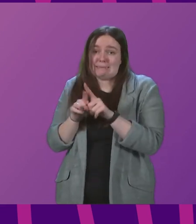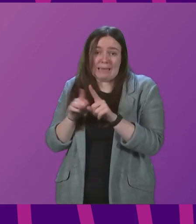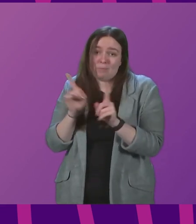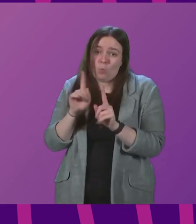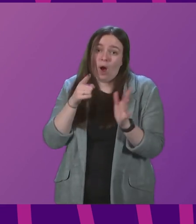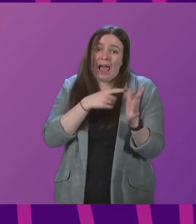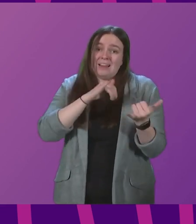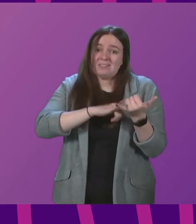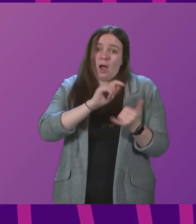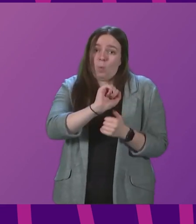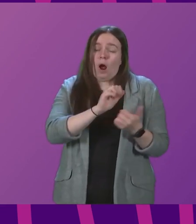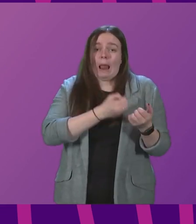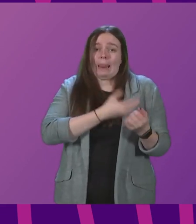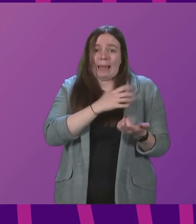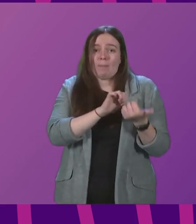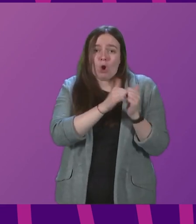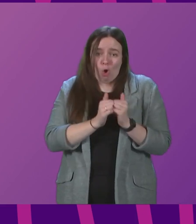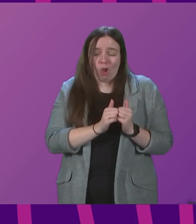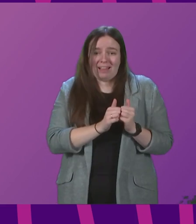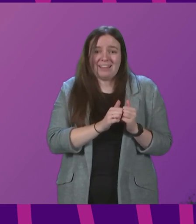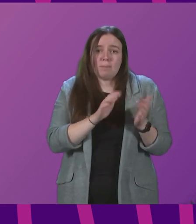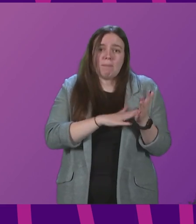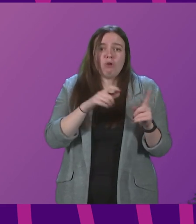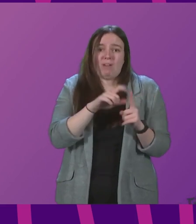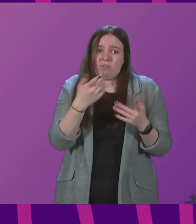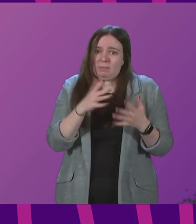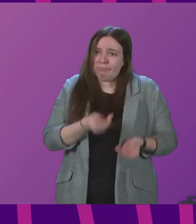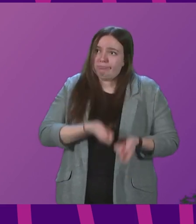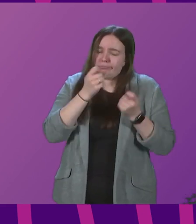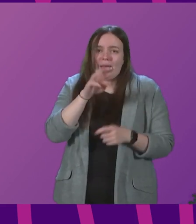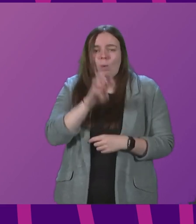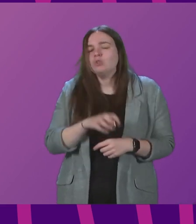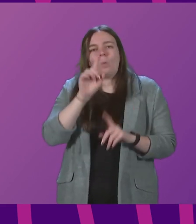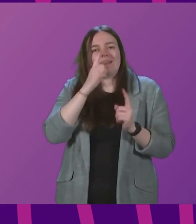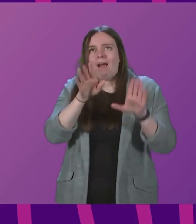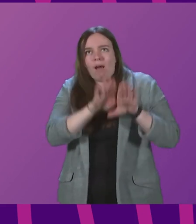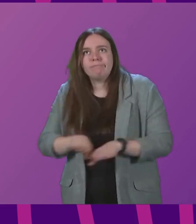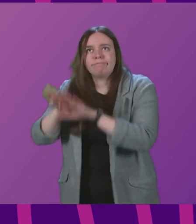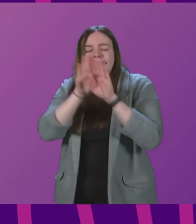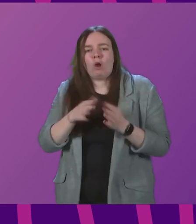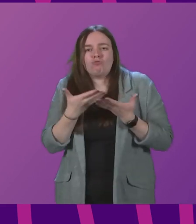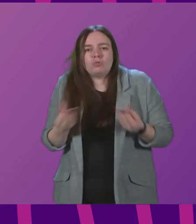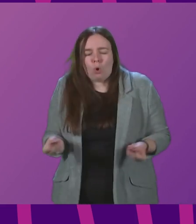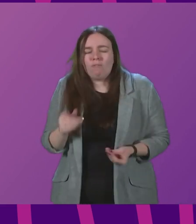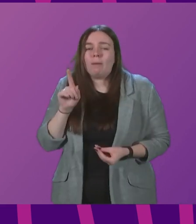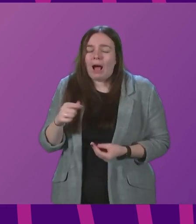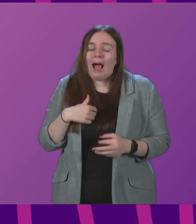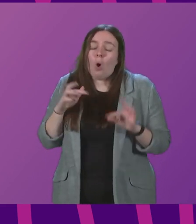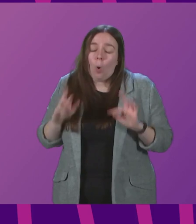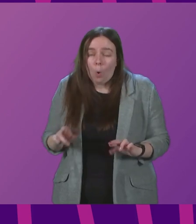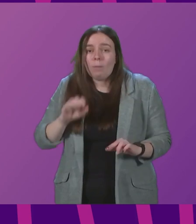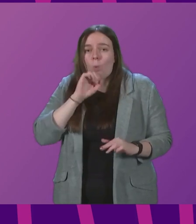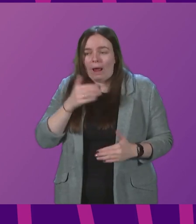Sarwar's Labour colleague Mark Drakeford is making in Wales. So we cannot unilaterally resolve these, but I hope we will get movement